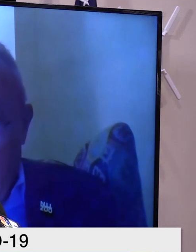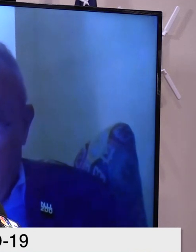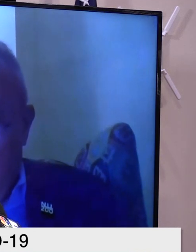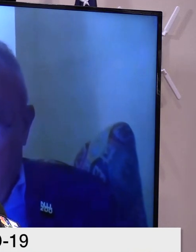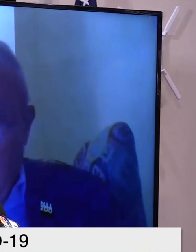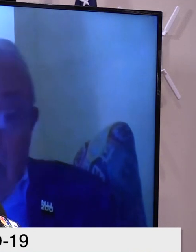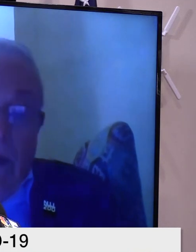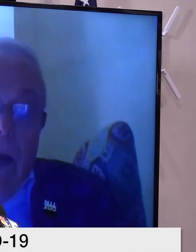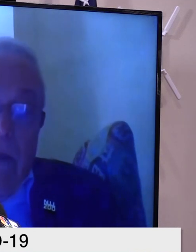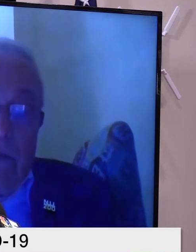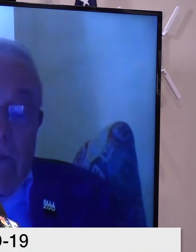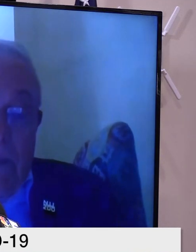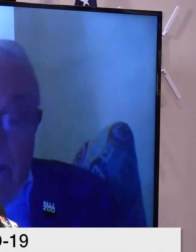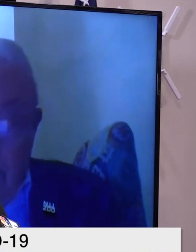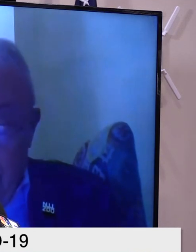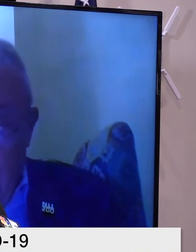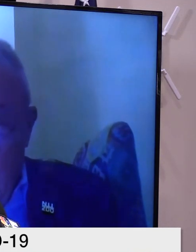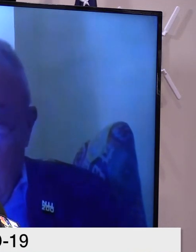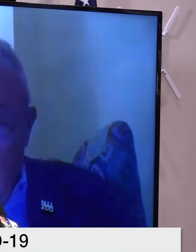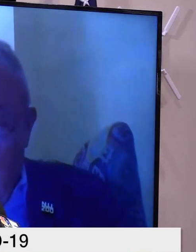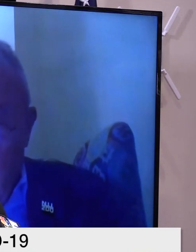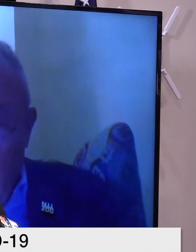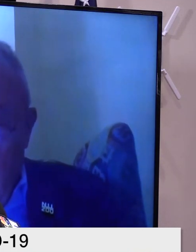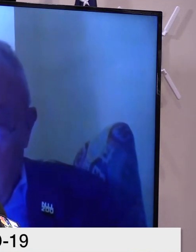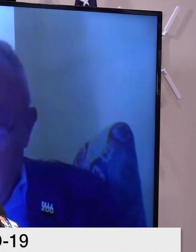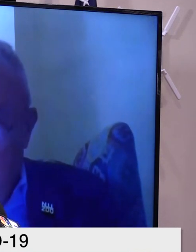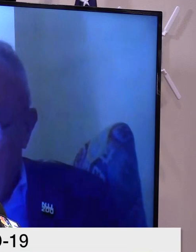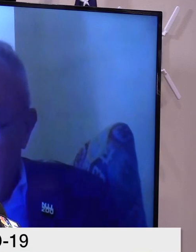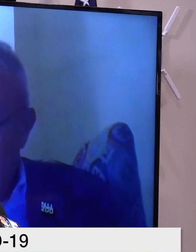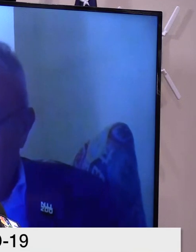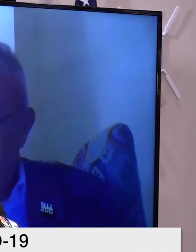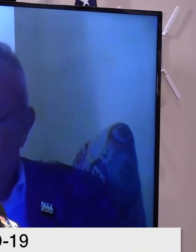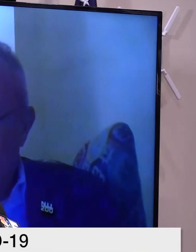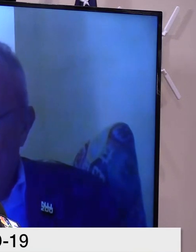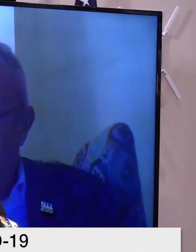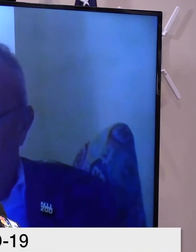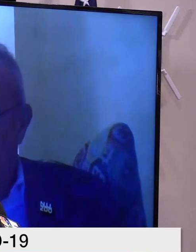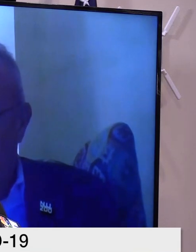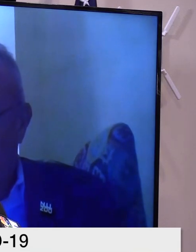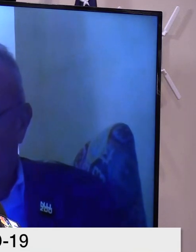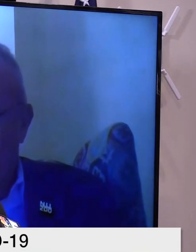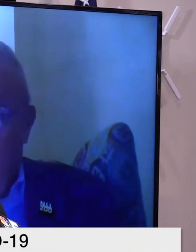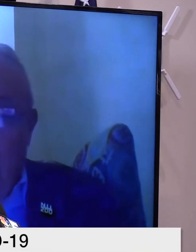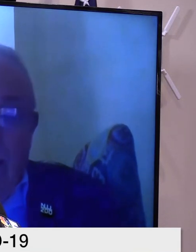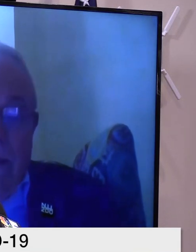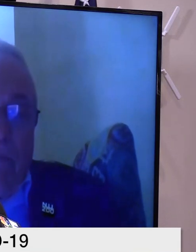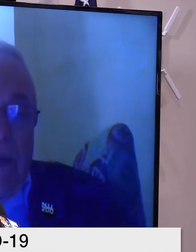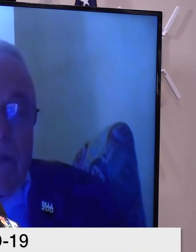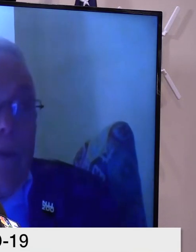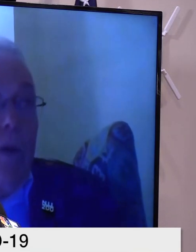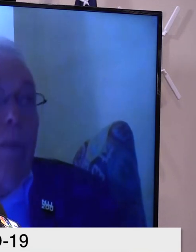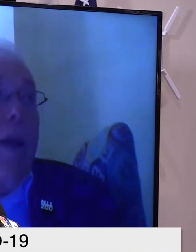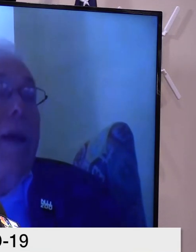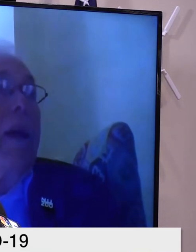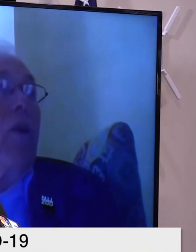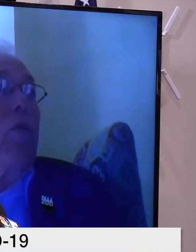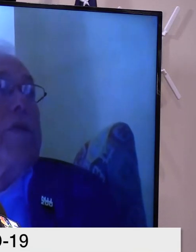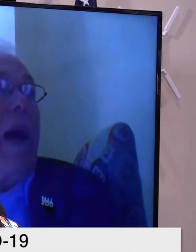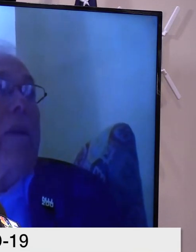Everyone is committed to keeping our colleges safe and our community safe. I got a note from Lori Patton,